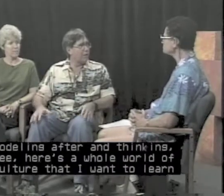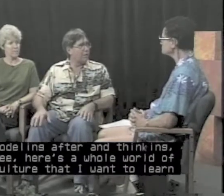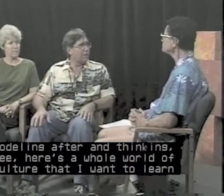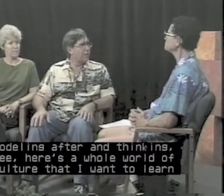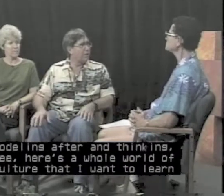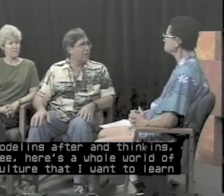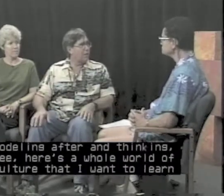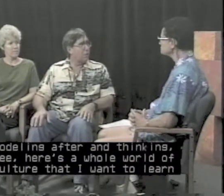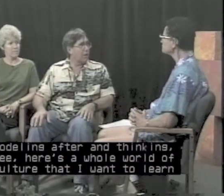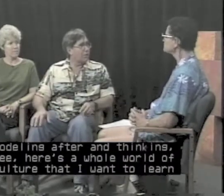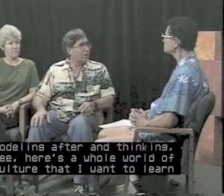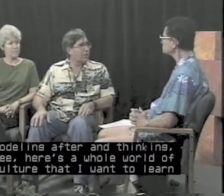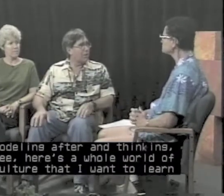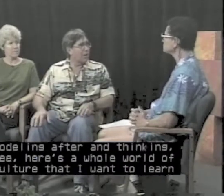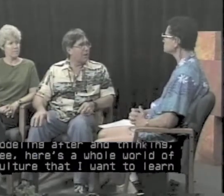want to learn about?